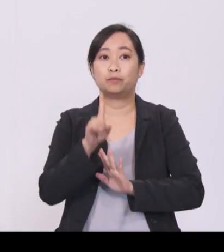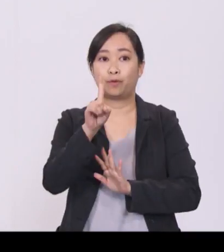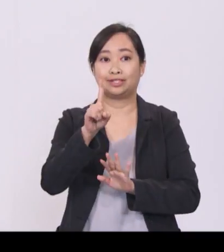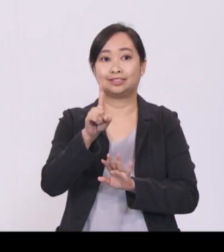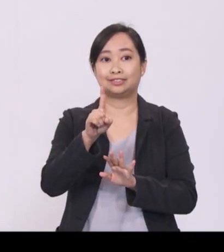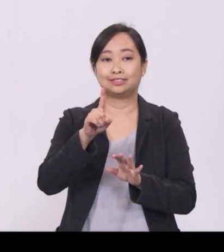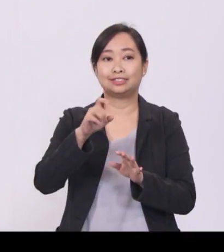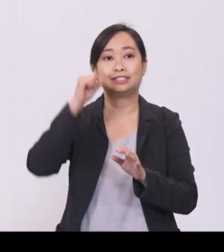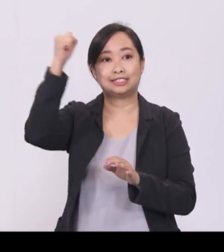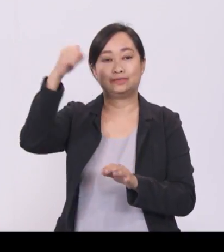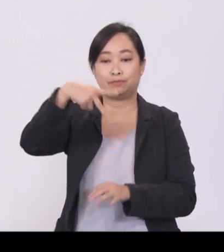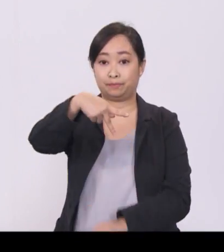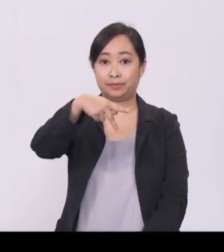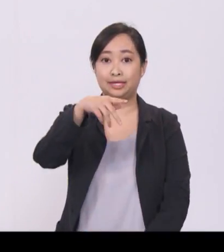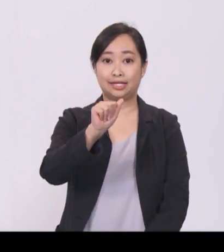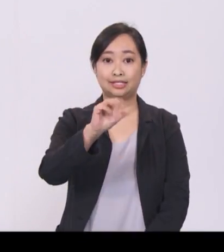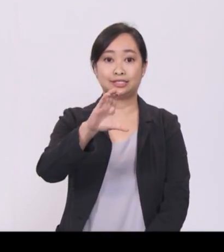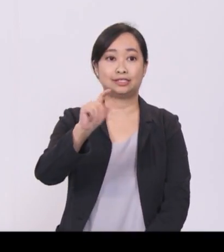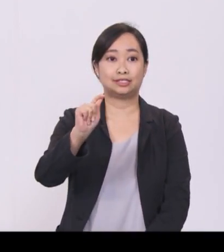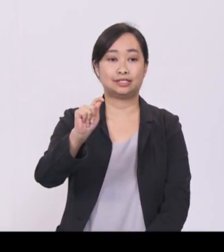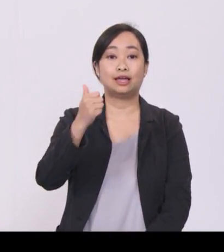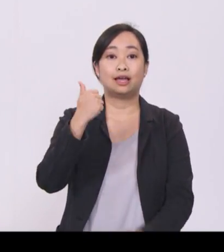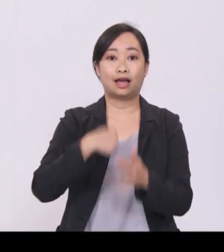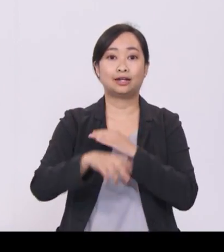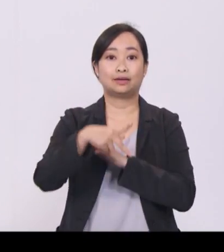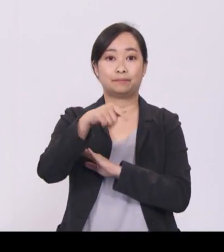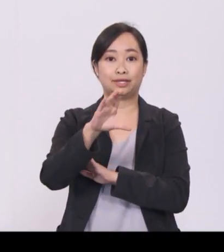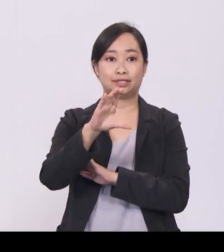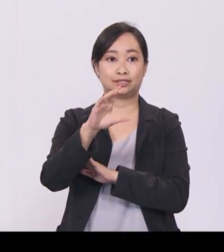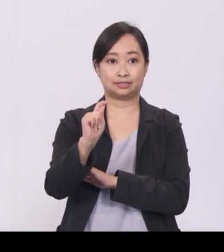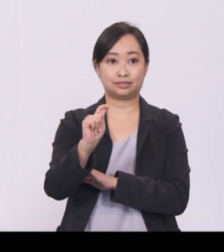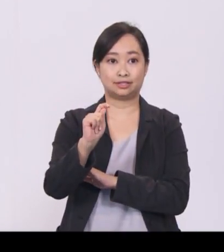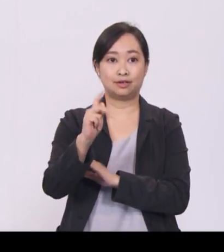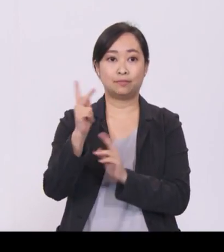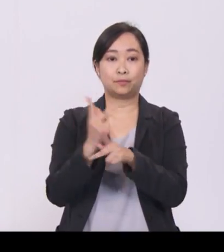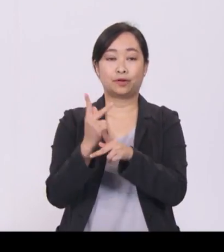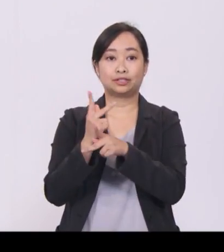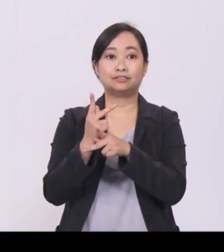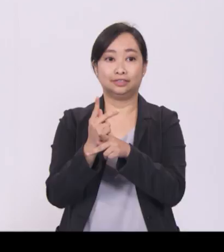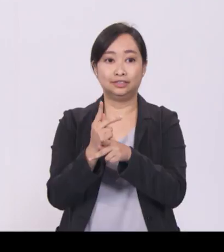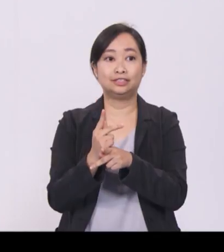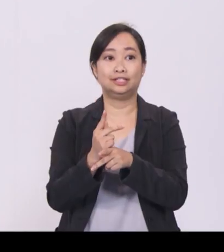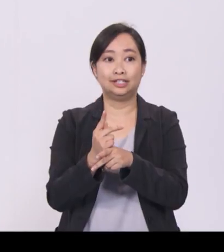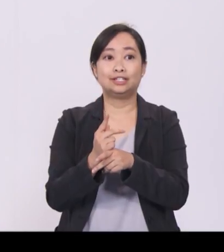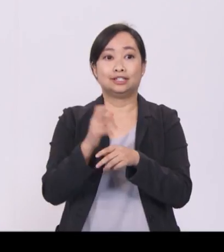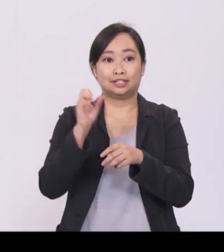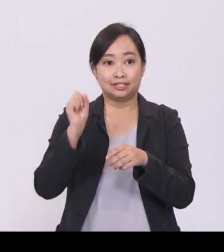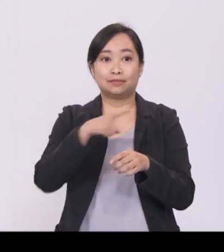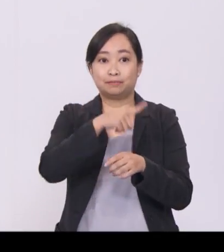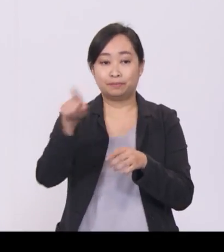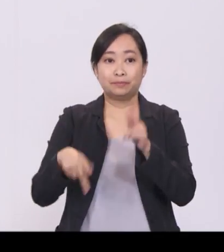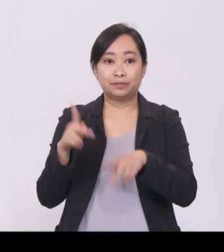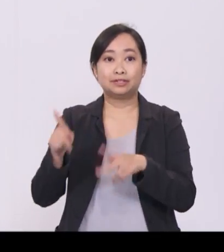PACT, companies can receive up to 70% co-funding for projects undertaken in partnership with others.